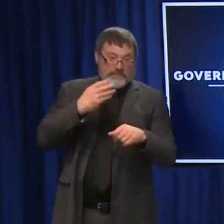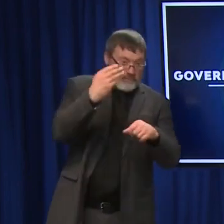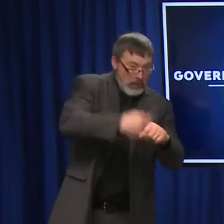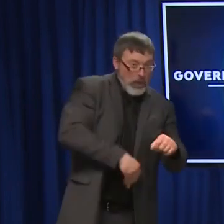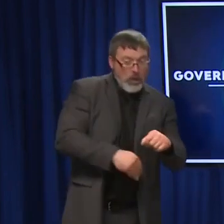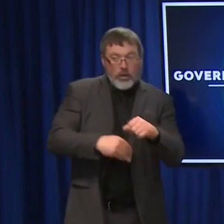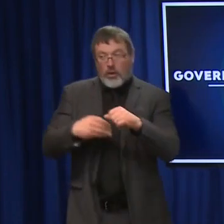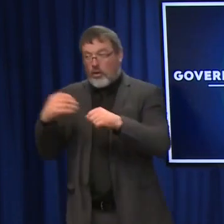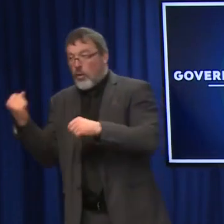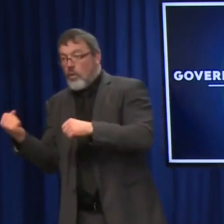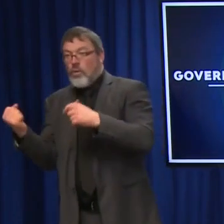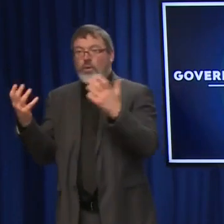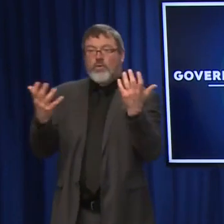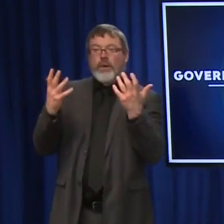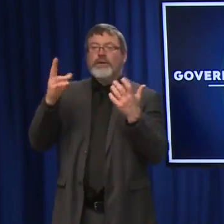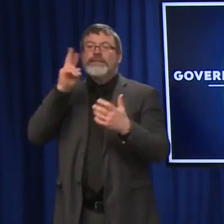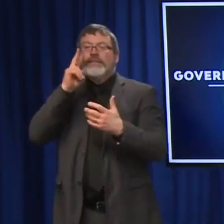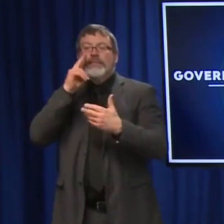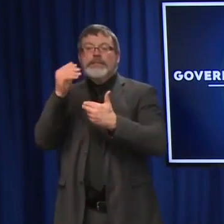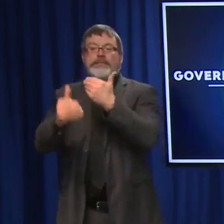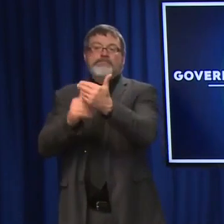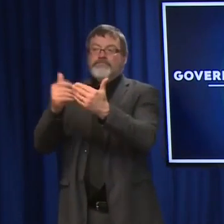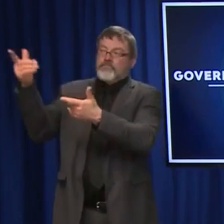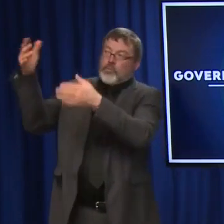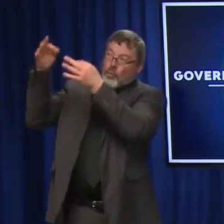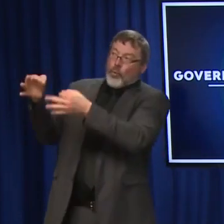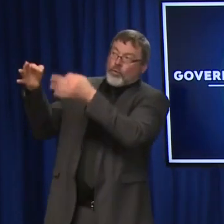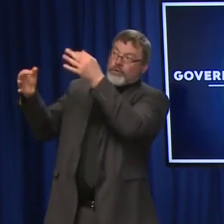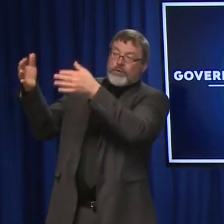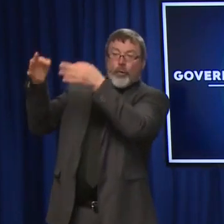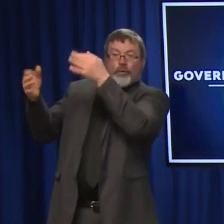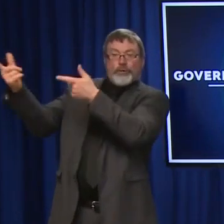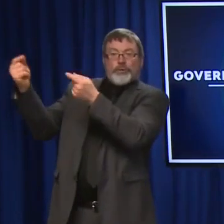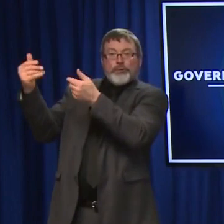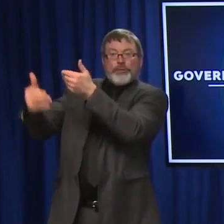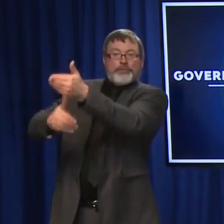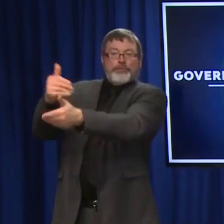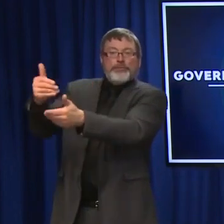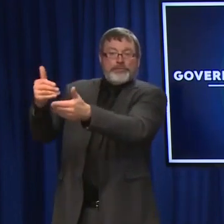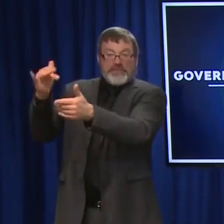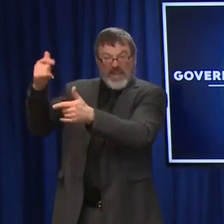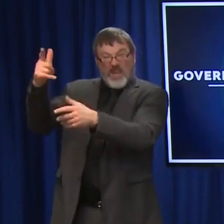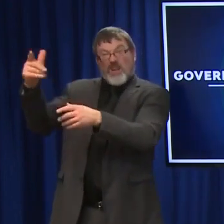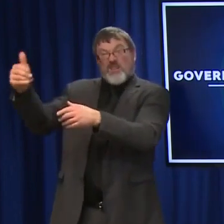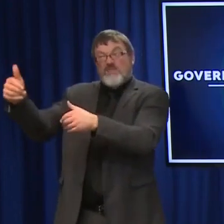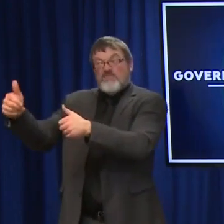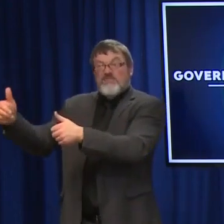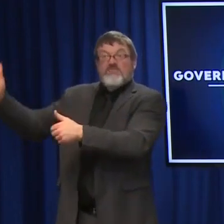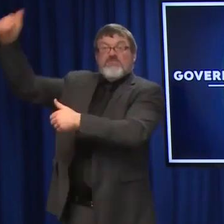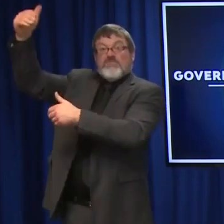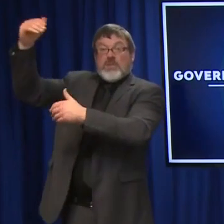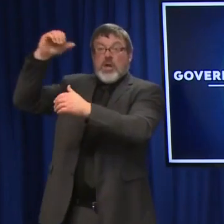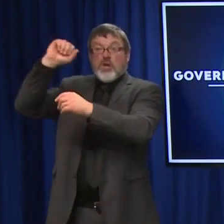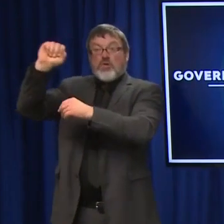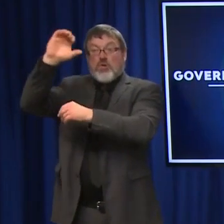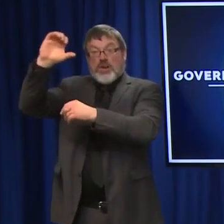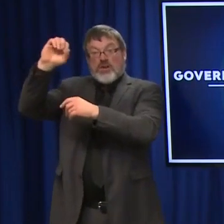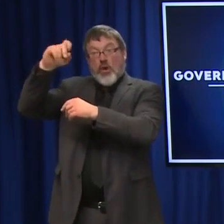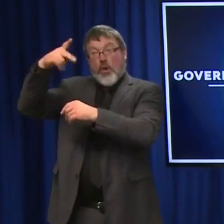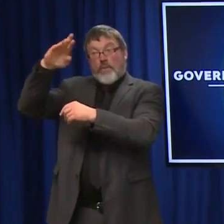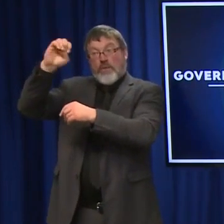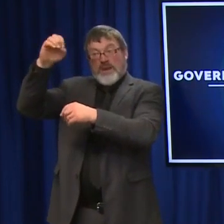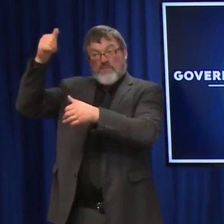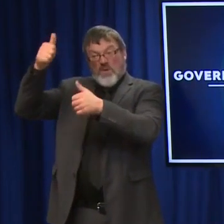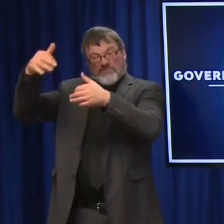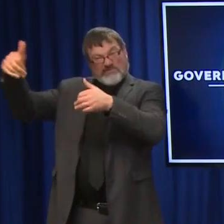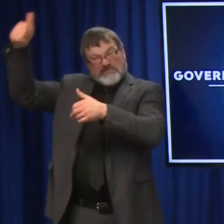confusion and hopefully the Supreme Court will jump in on this stuff quickly and sort it all out because at this point, this is